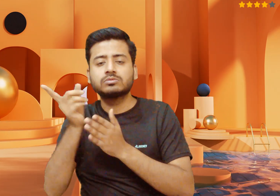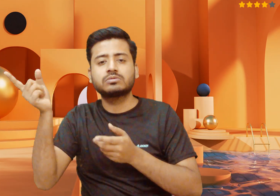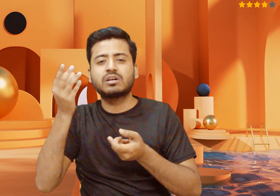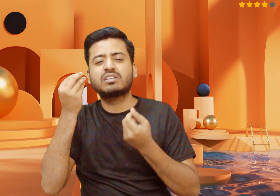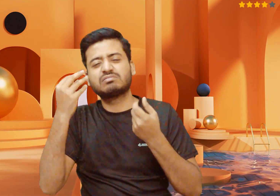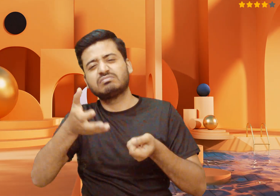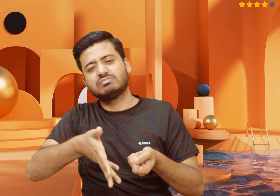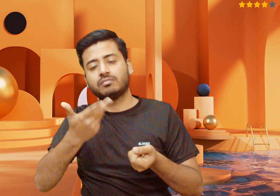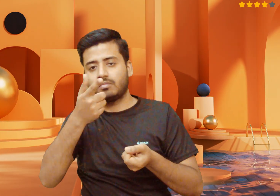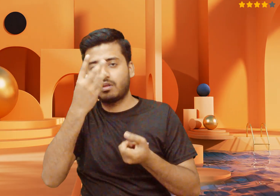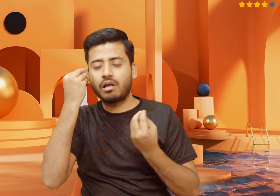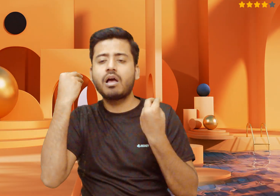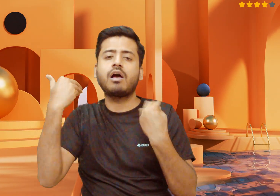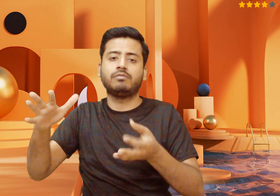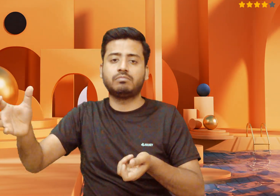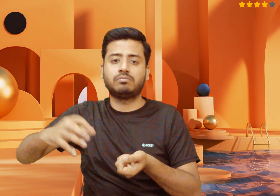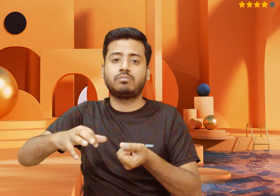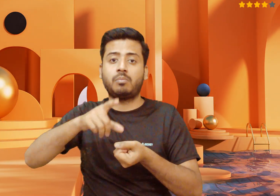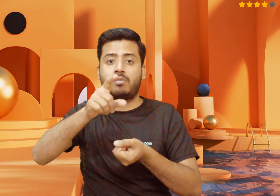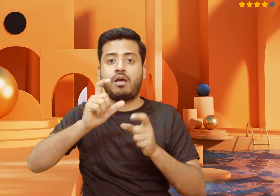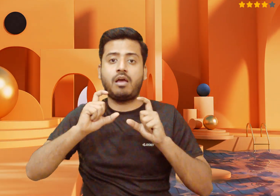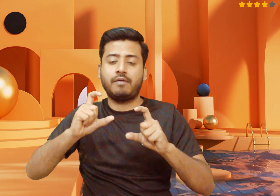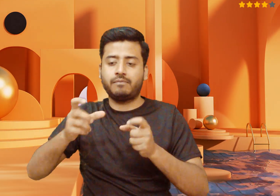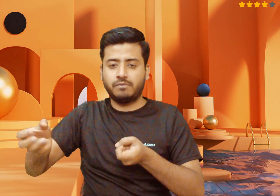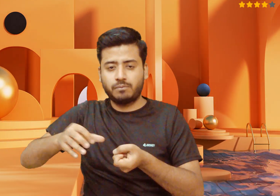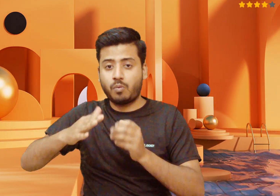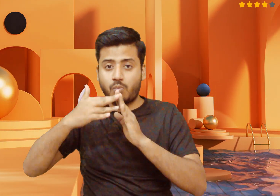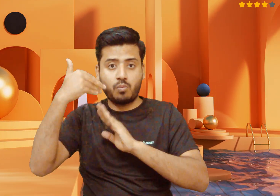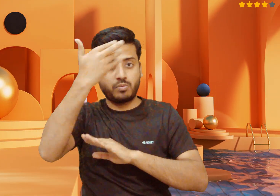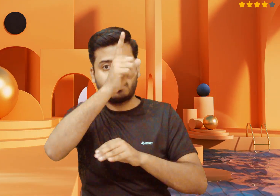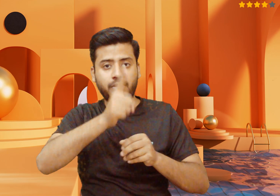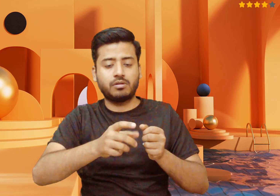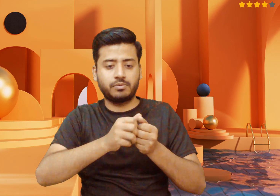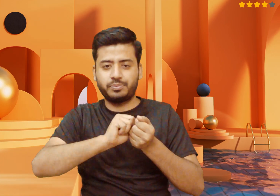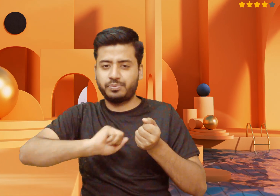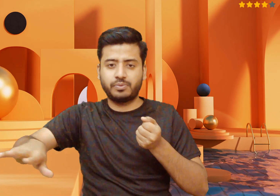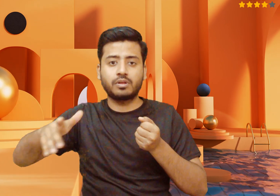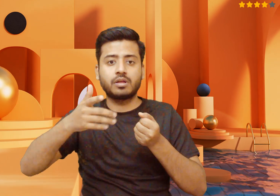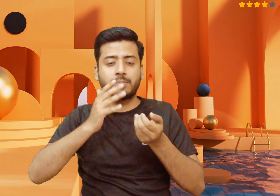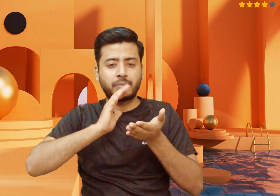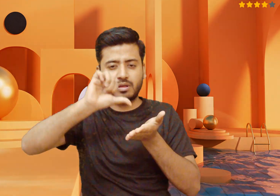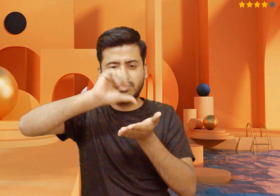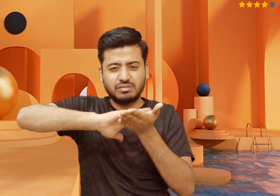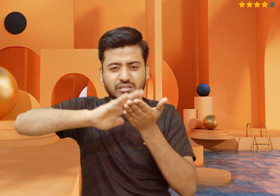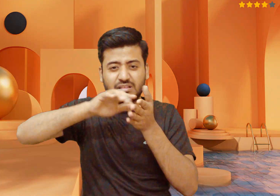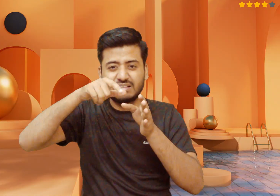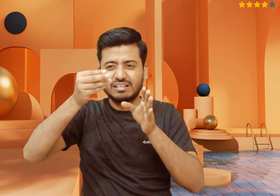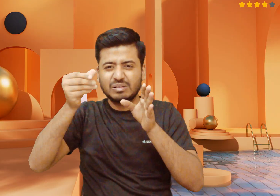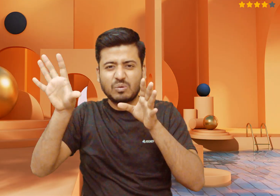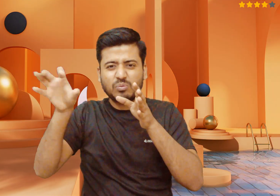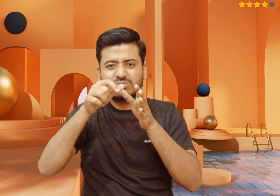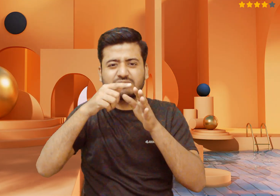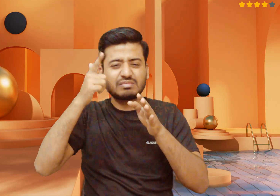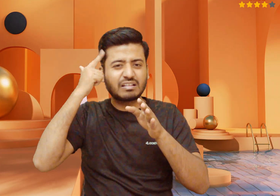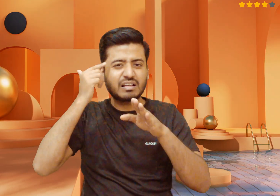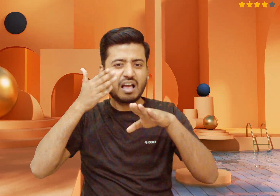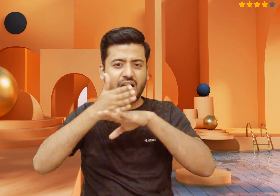bags, was implemented on July 1st, 2022, targeting items like plates, cups, straws, trays,